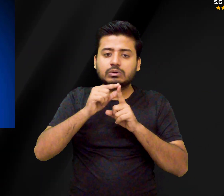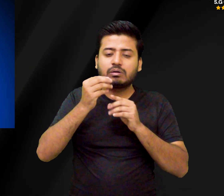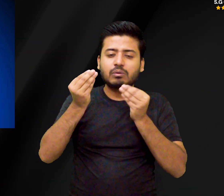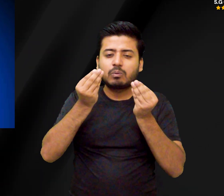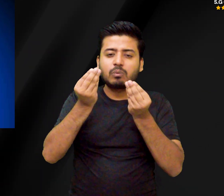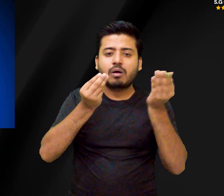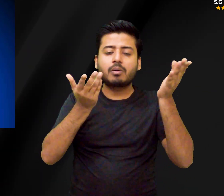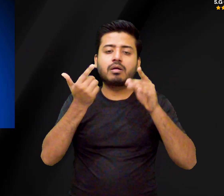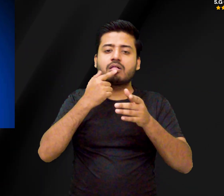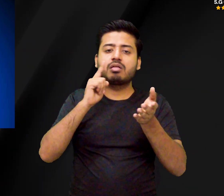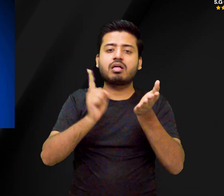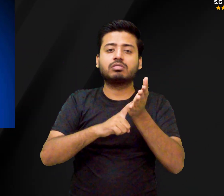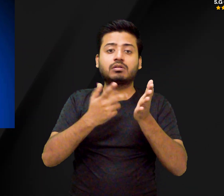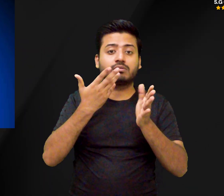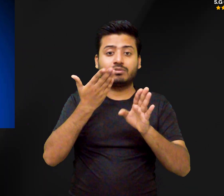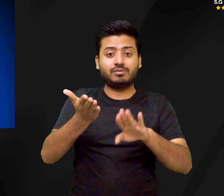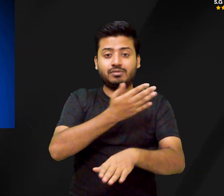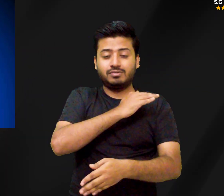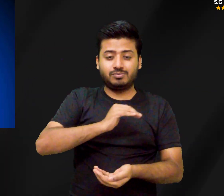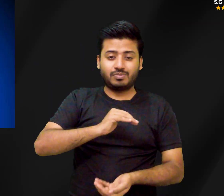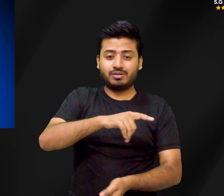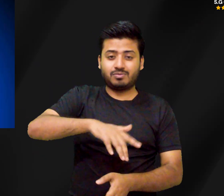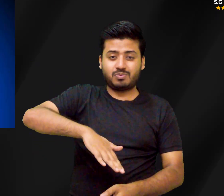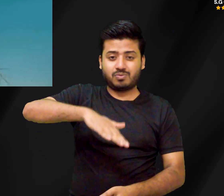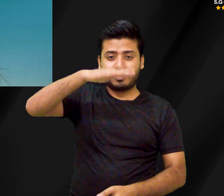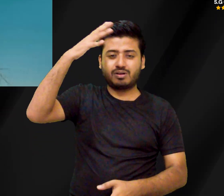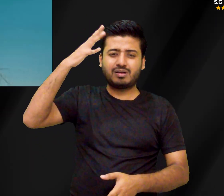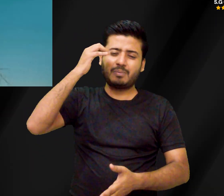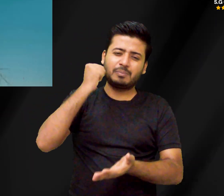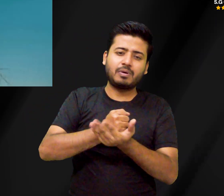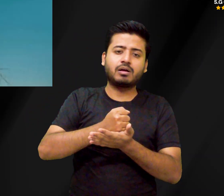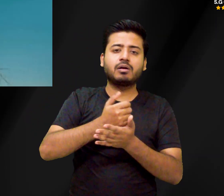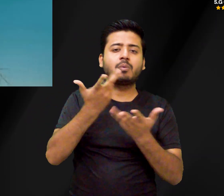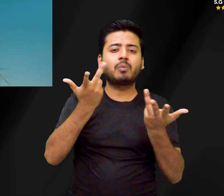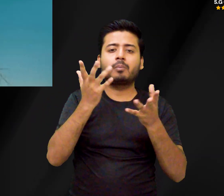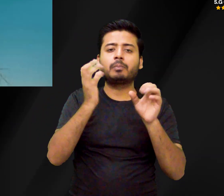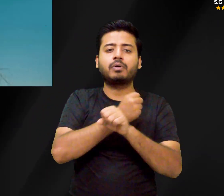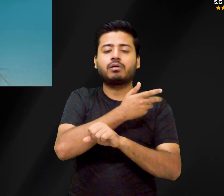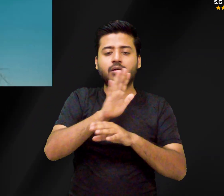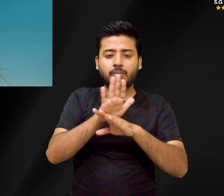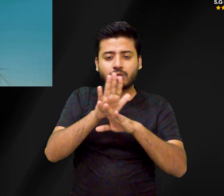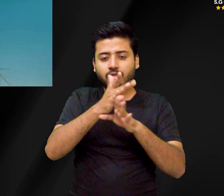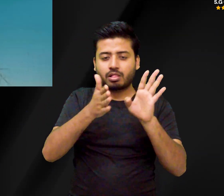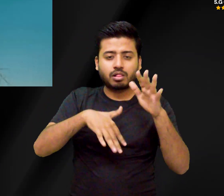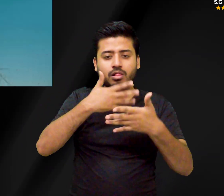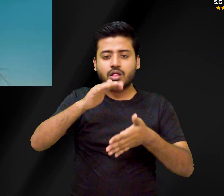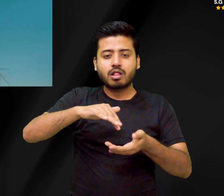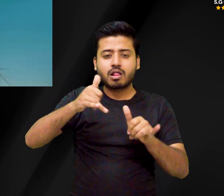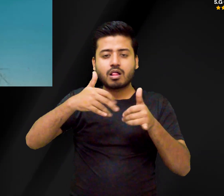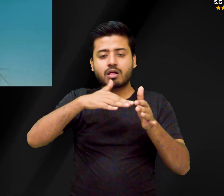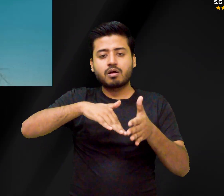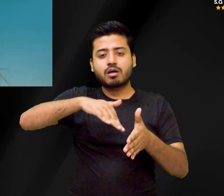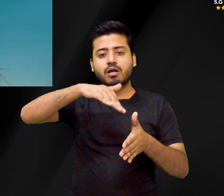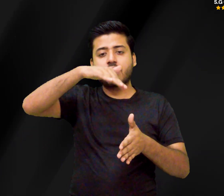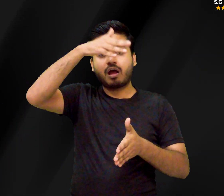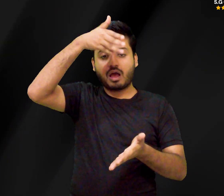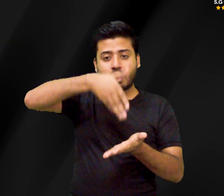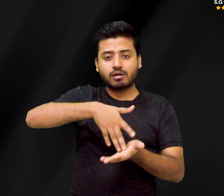sunlight is not a reliable source of vitamin D for everyone. Many factors can affect production, including Age.